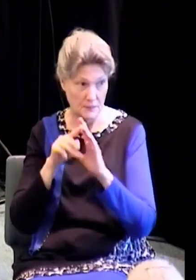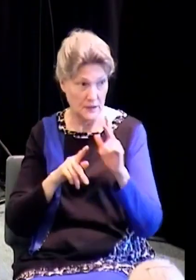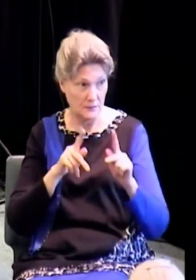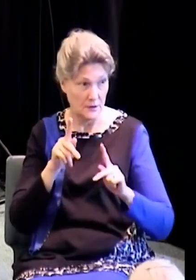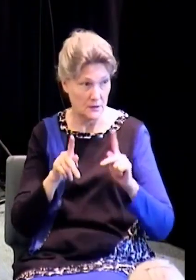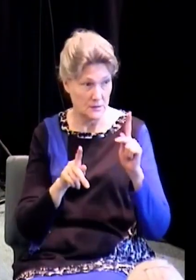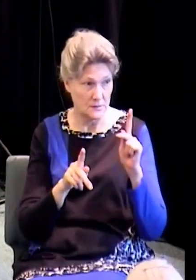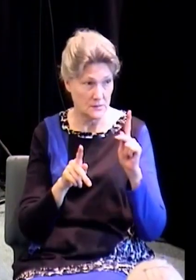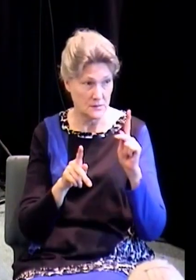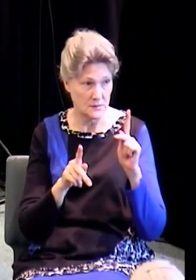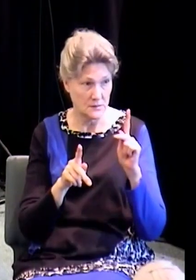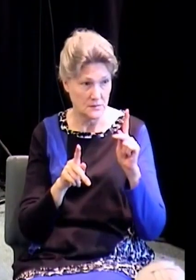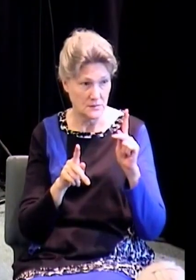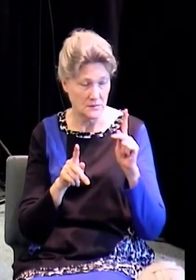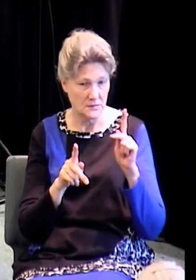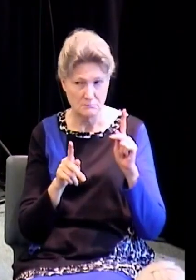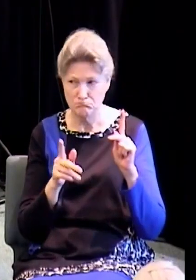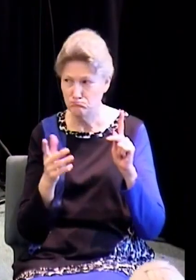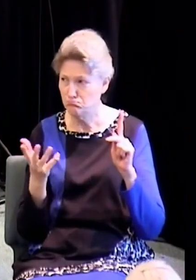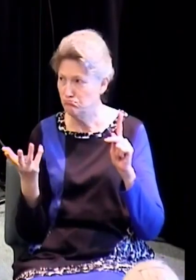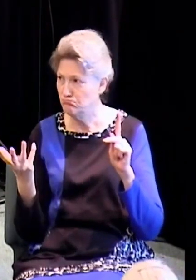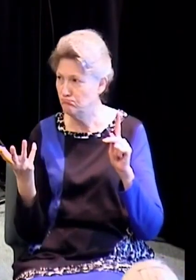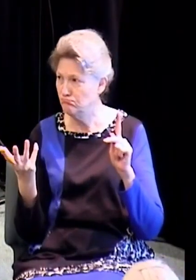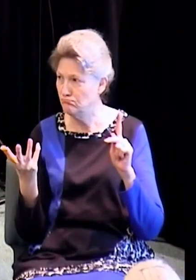are going to come, we'll probably sing three songs.